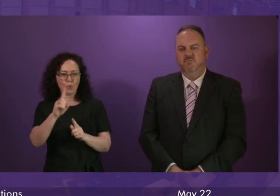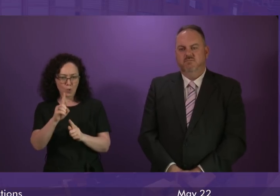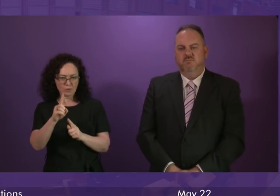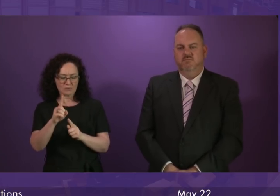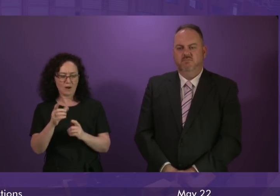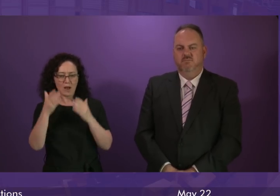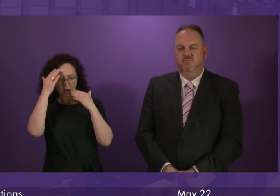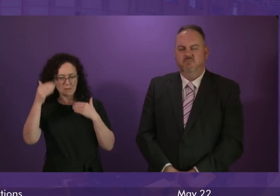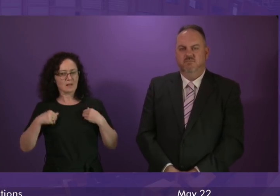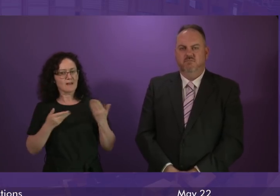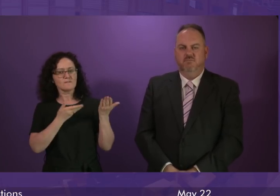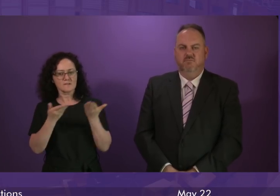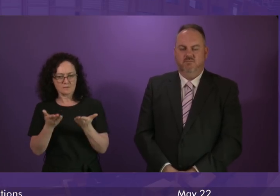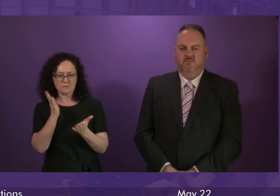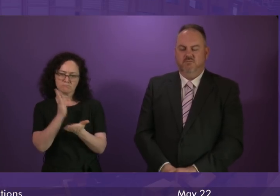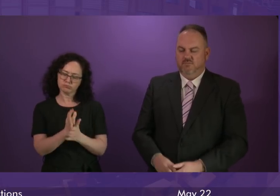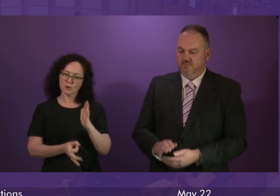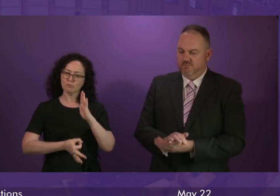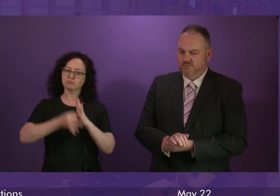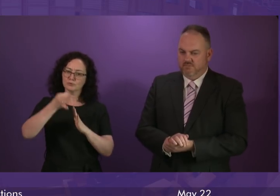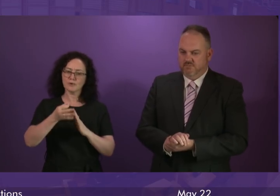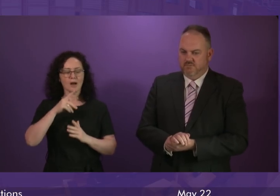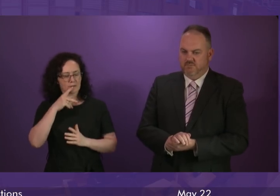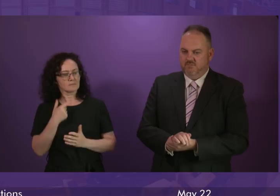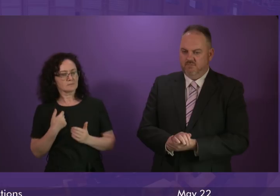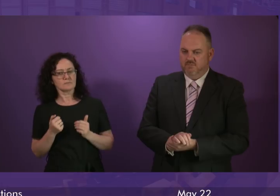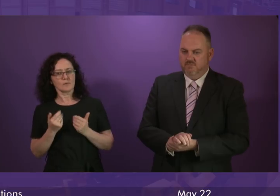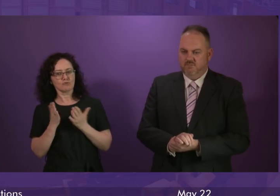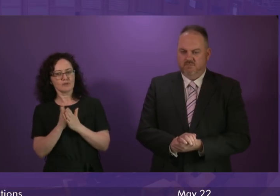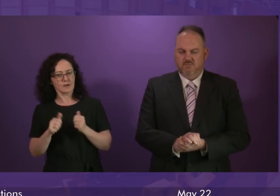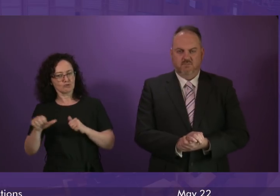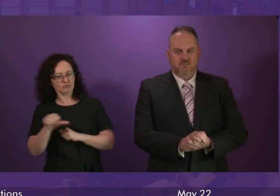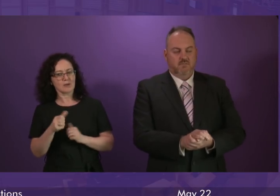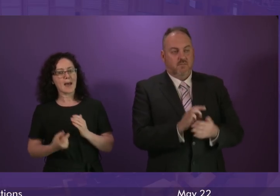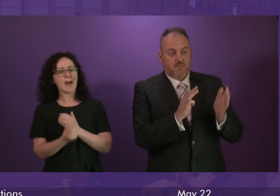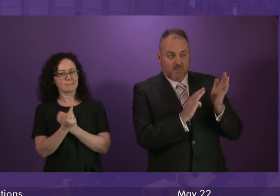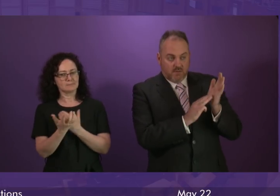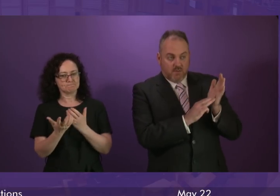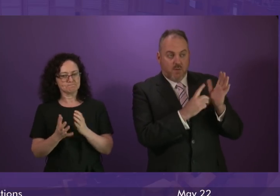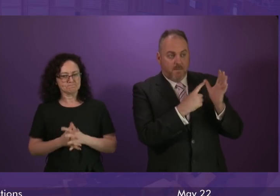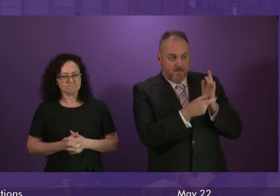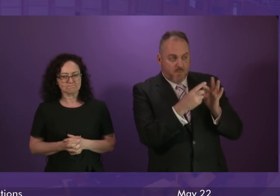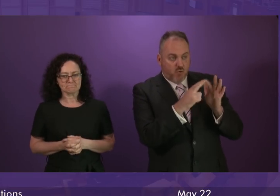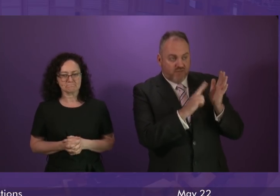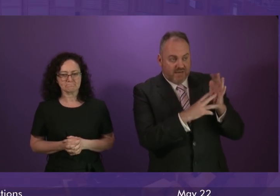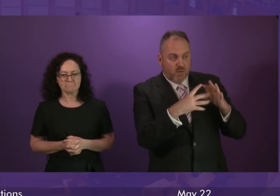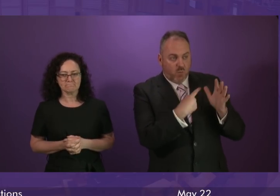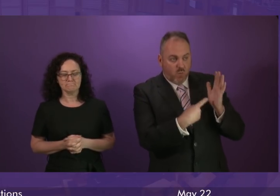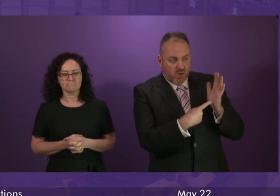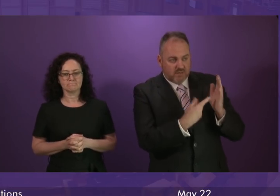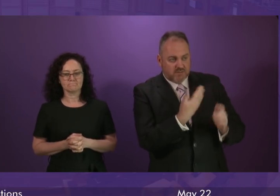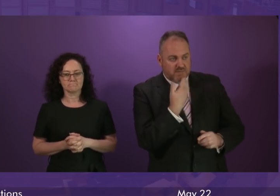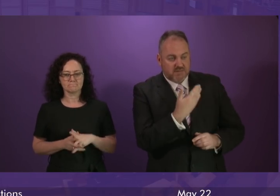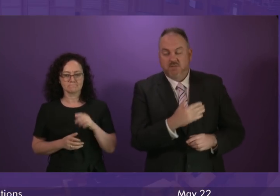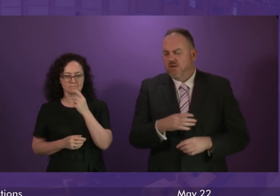expects, and I want to reiterate that expectation today. Maureen Watt, to be followed by Maurice Corrie. Maureen Watt. Just over a month